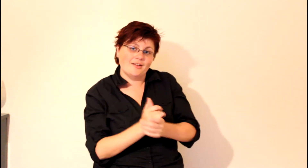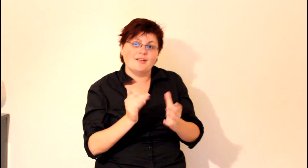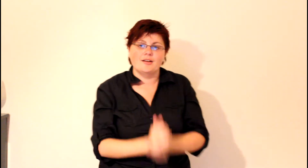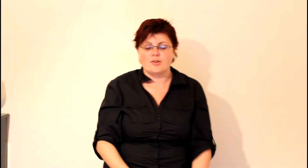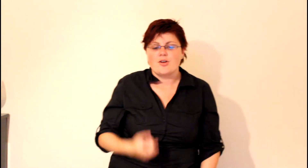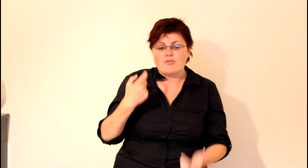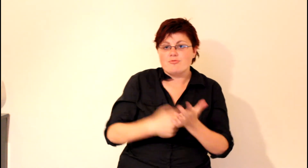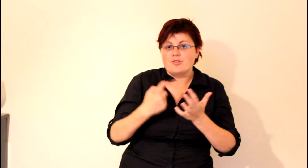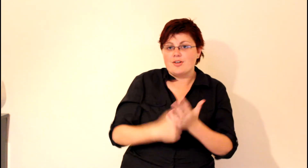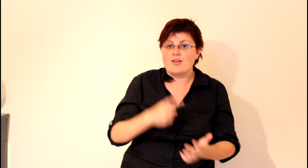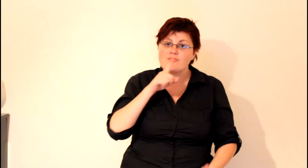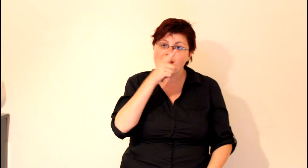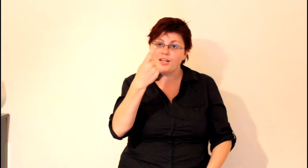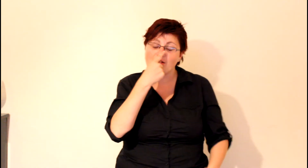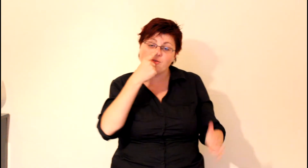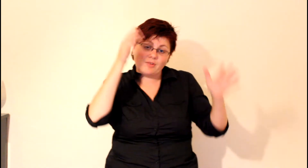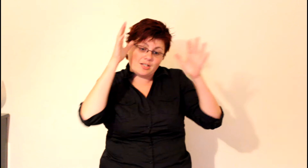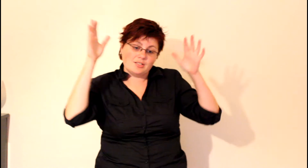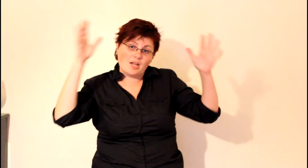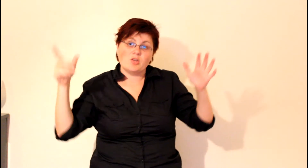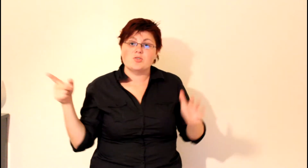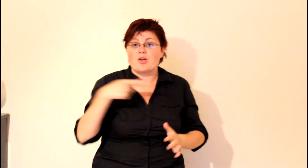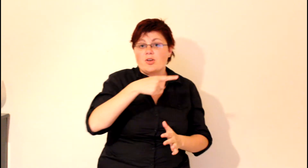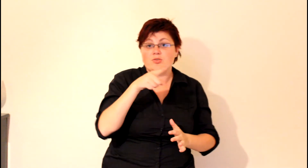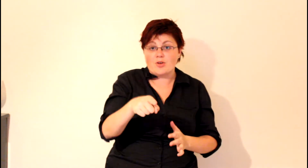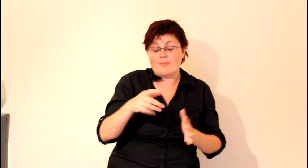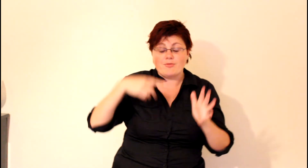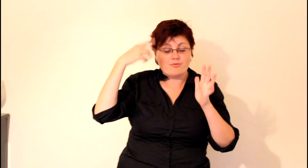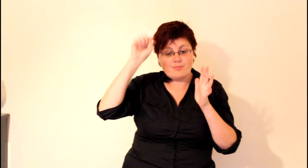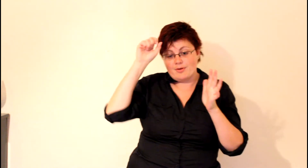Rudolph the Red-Nosed Reindeer, you'll go down in history.